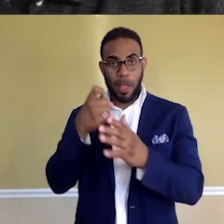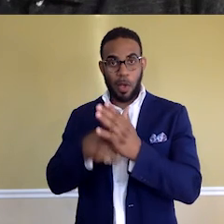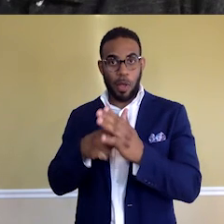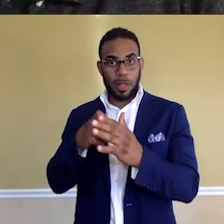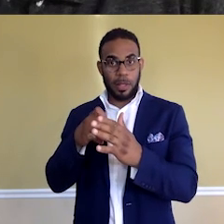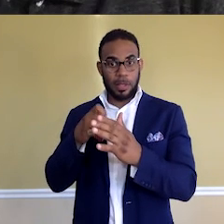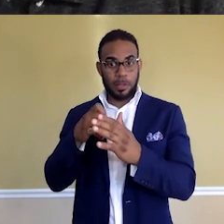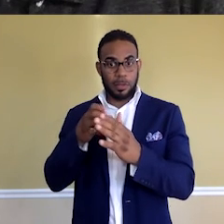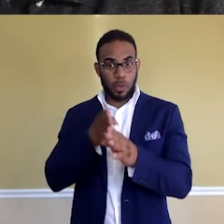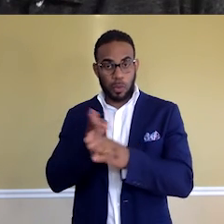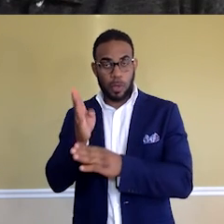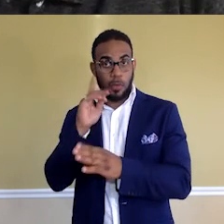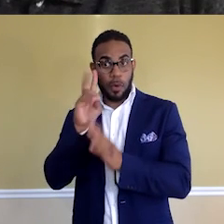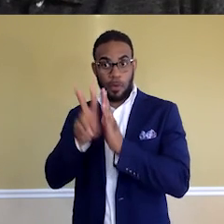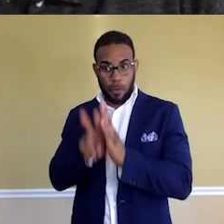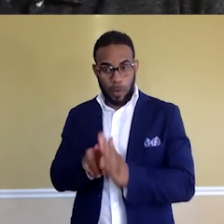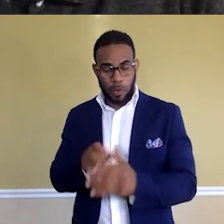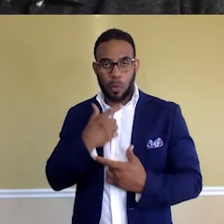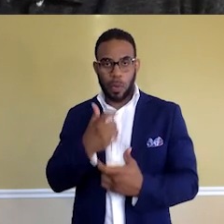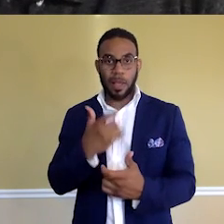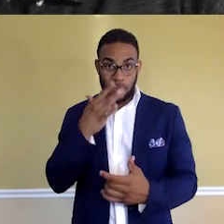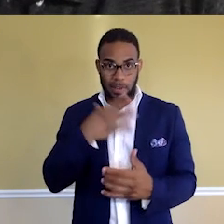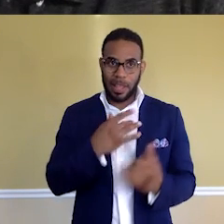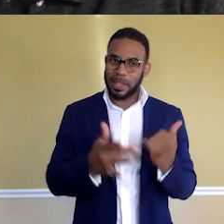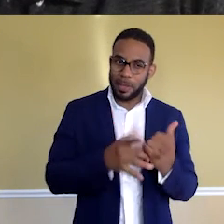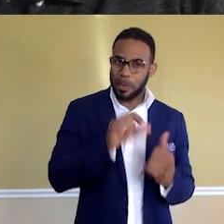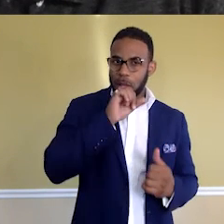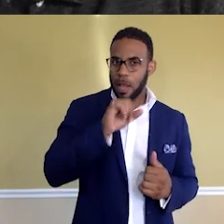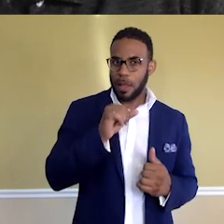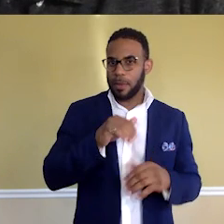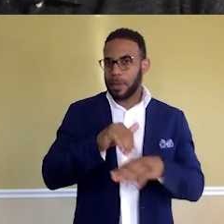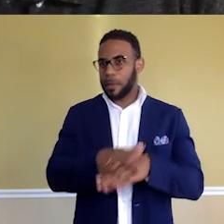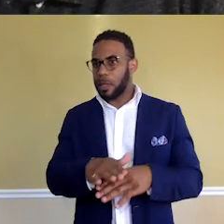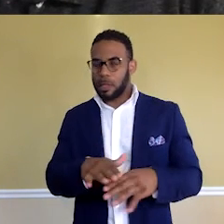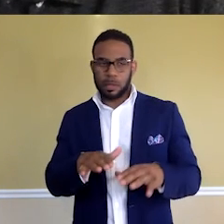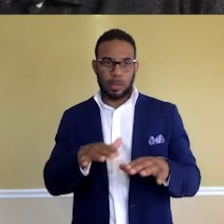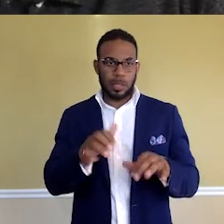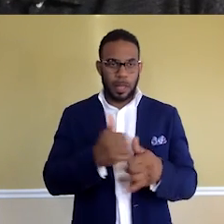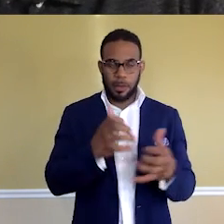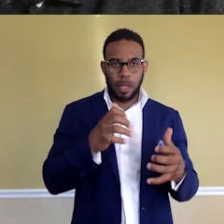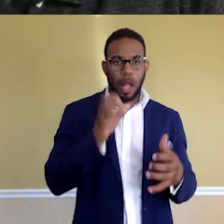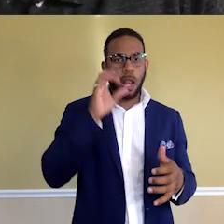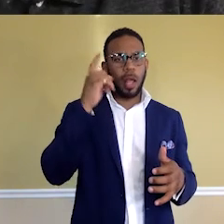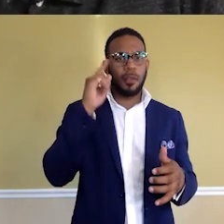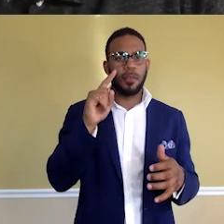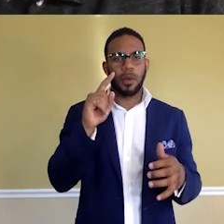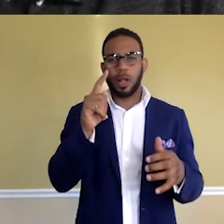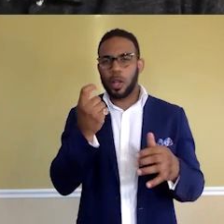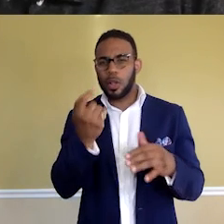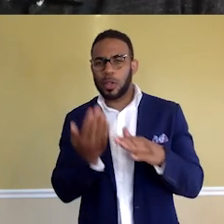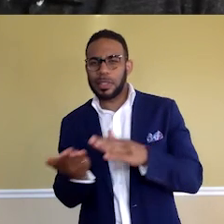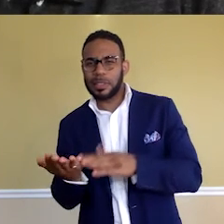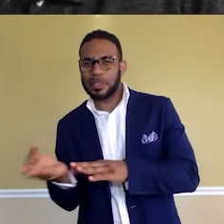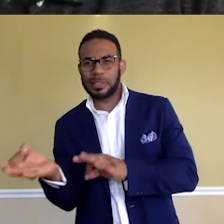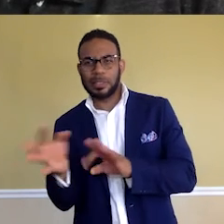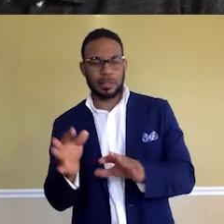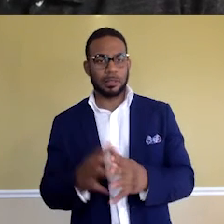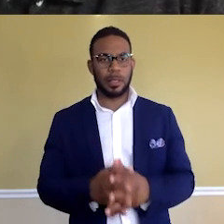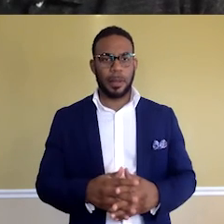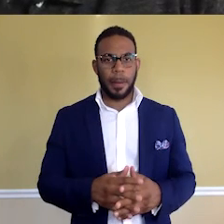for you to watch. You have the type that actually loves reading, prefer reading, then look for courses that are actually text written for you to